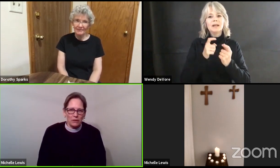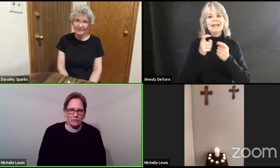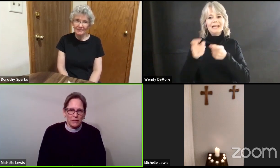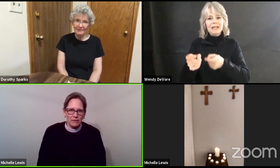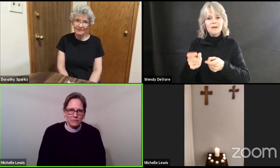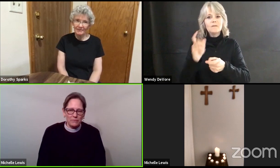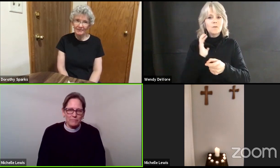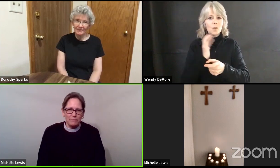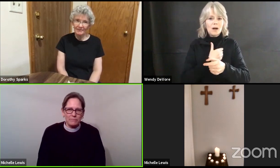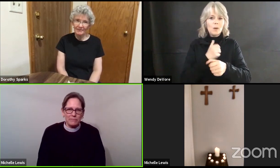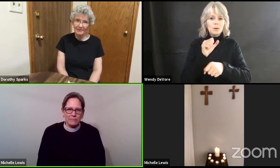Bread of Life.